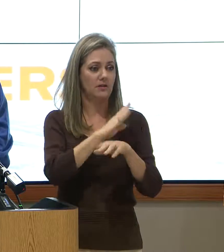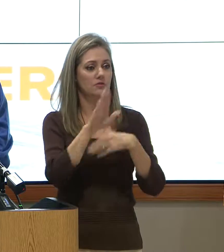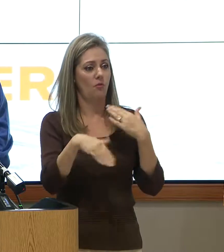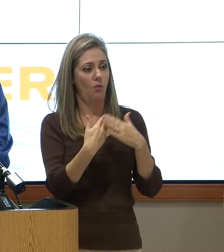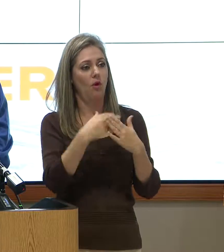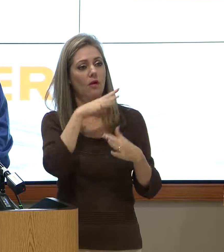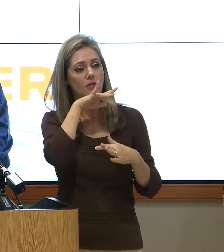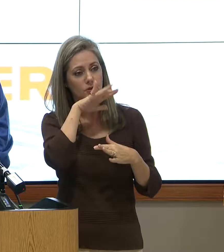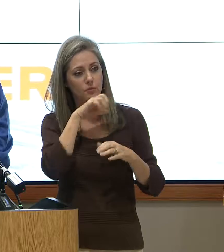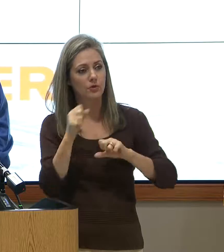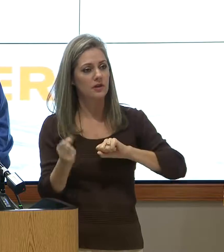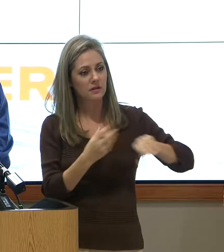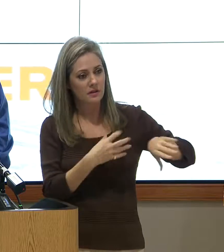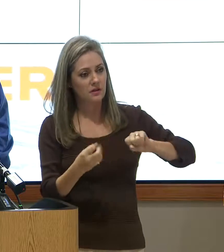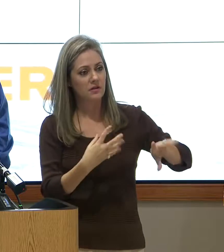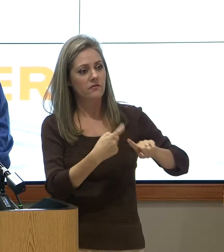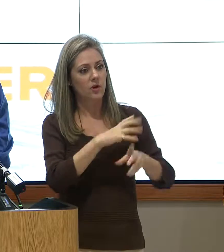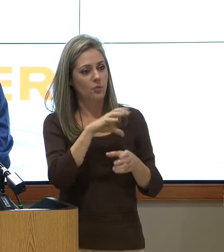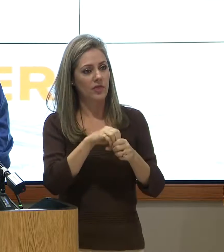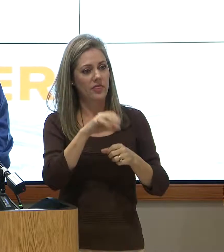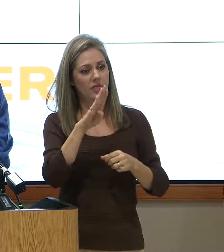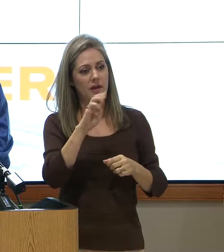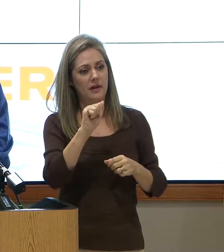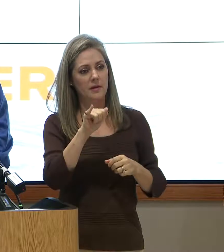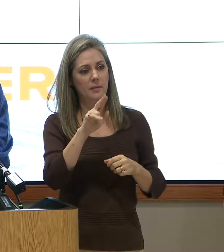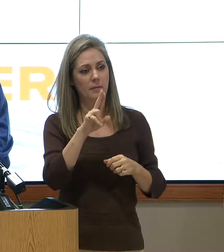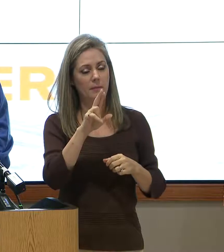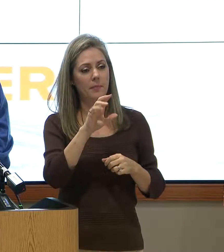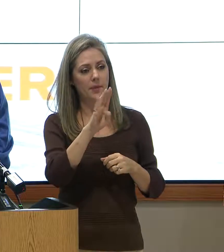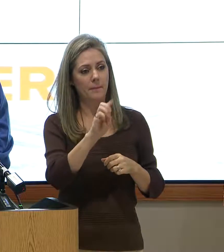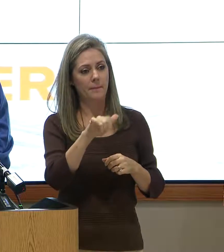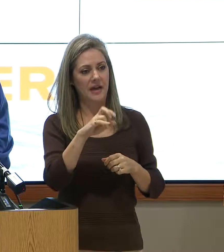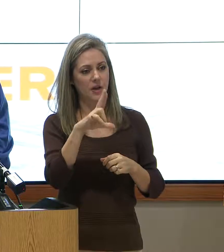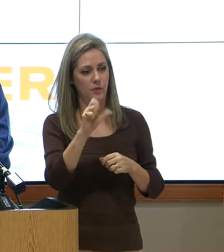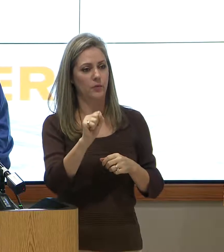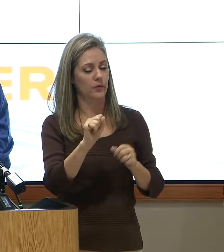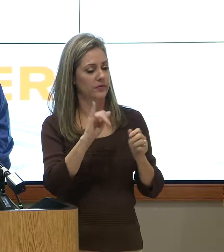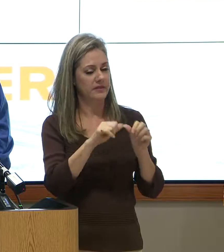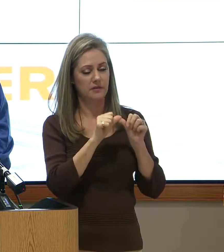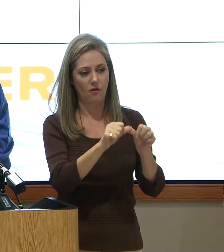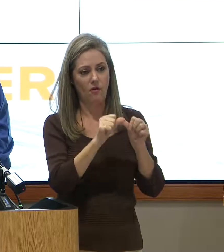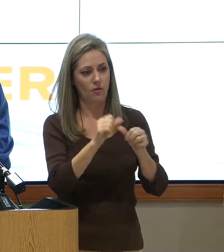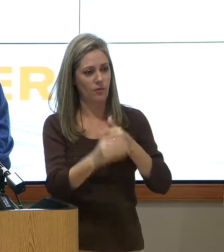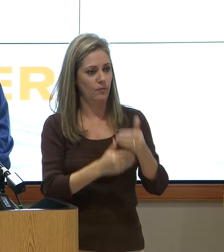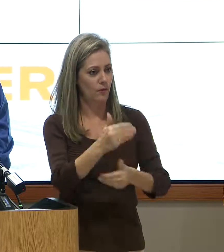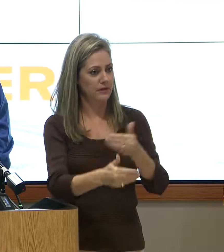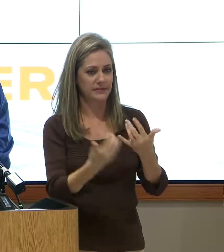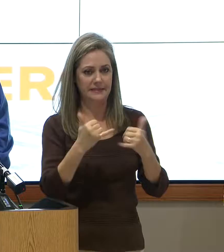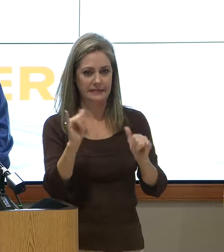debris removed from within our channels. And this is an ongoing process as of now.